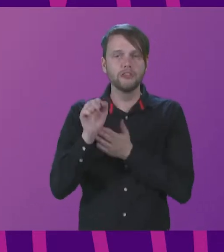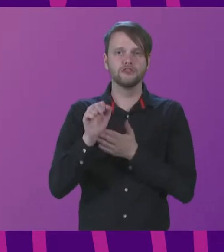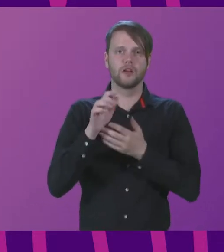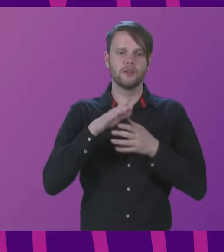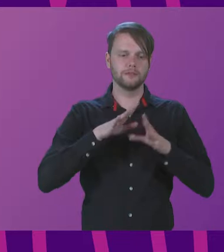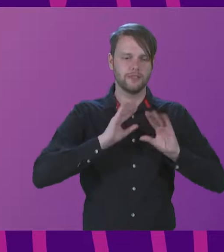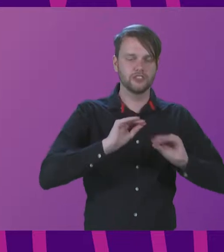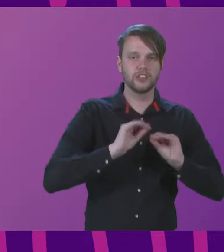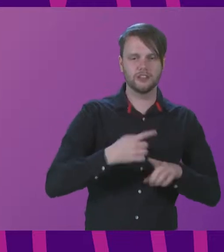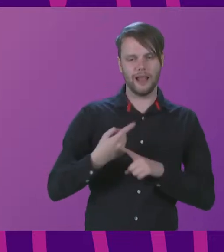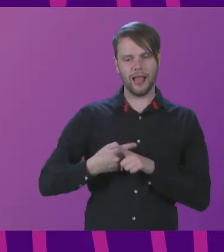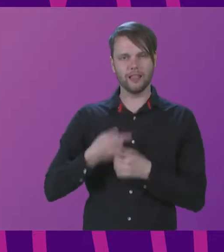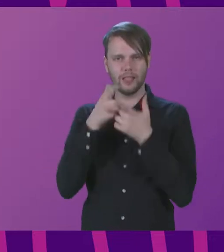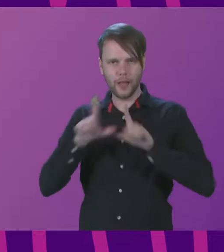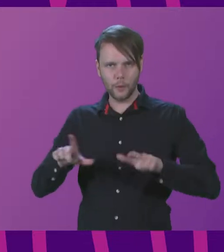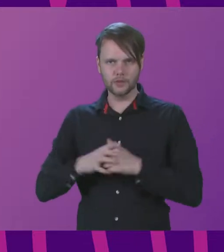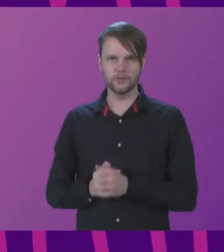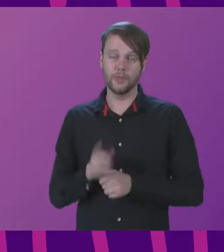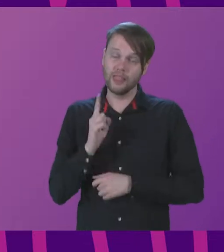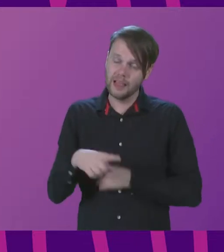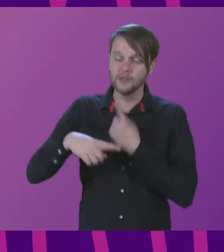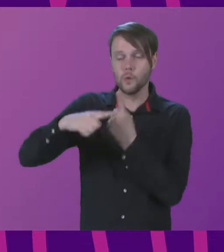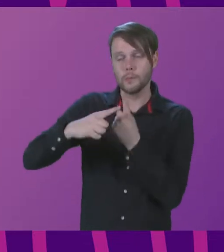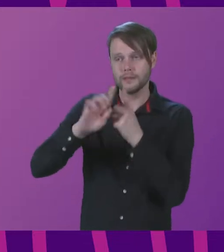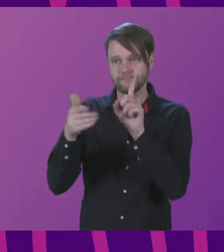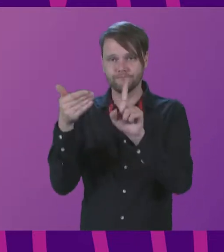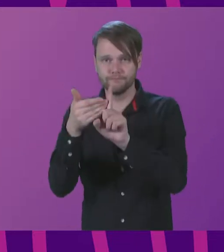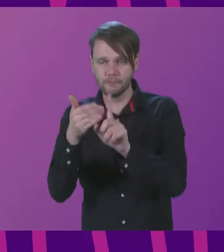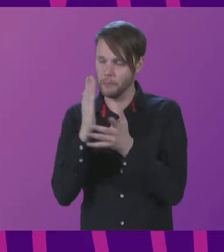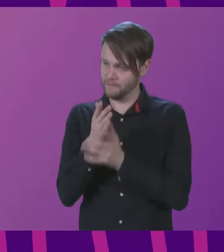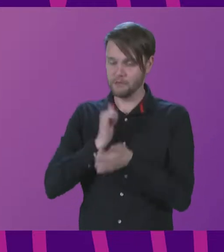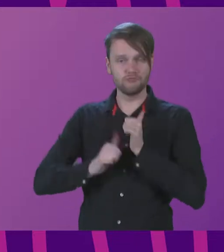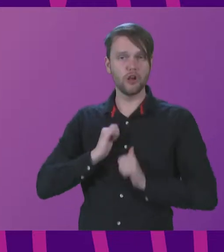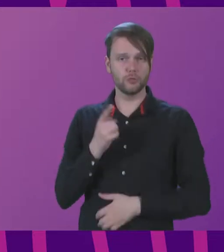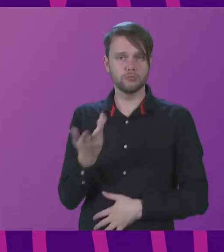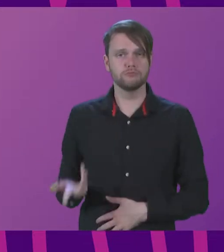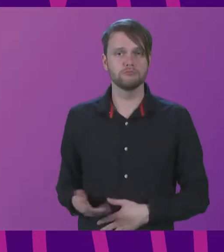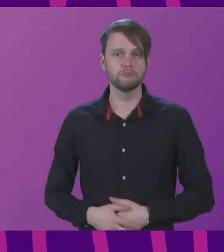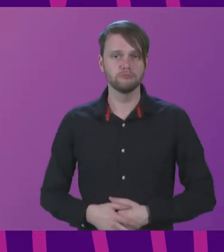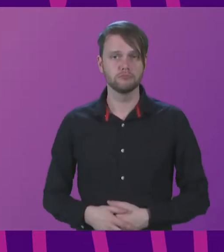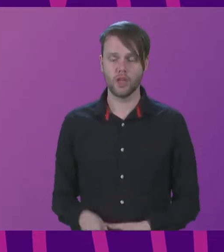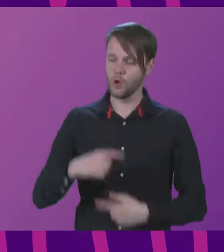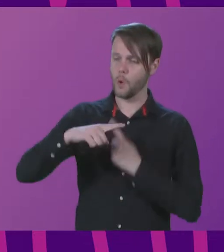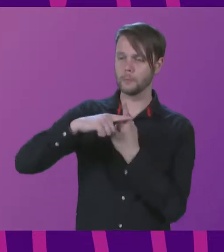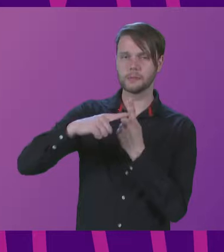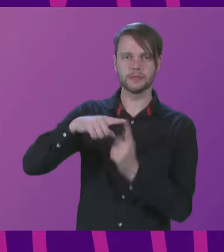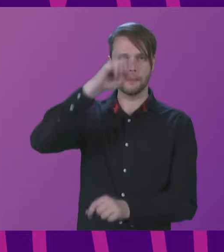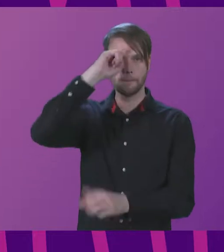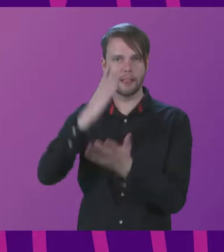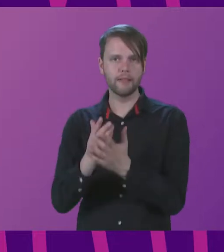language. That's undoubtedly an optimistic pursuit and we're very proud of it. Optimism and belief